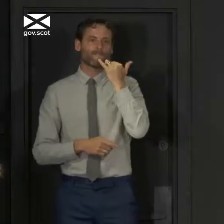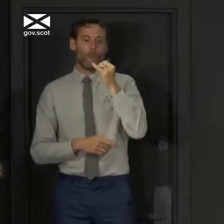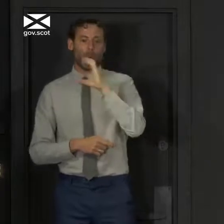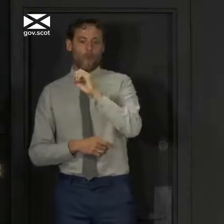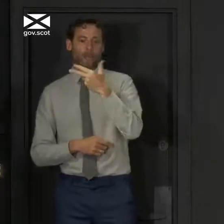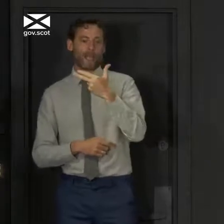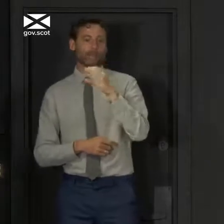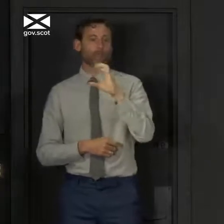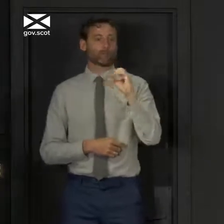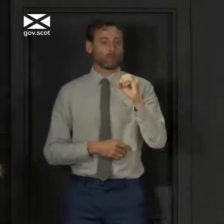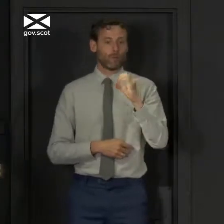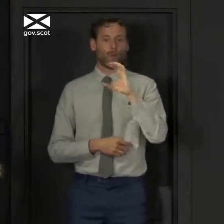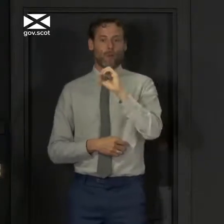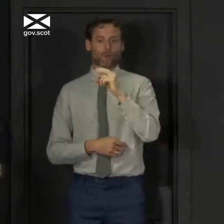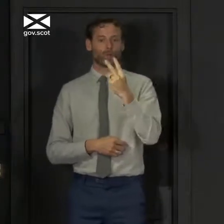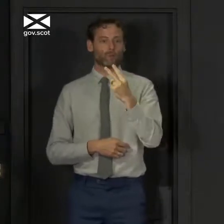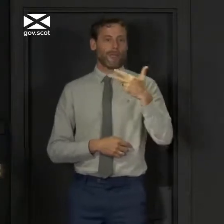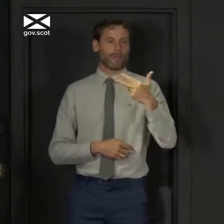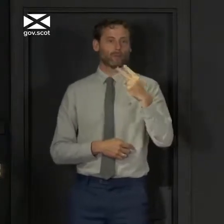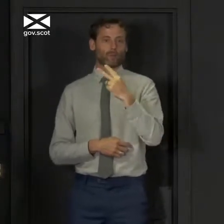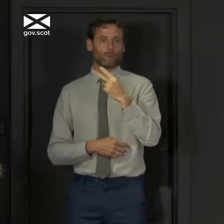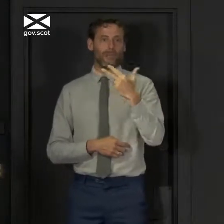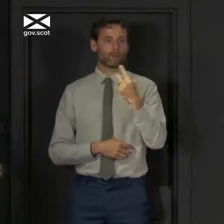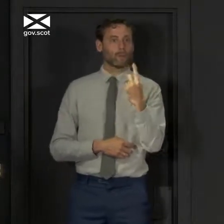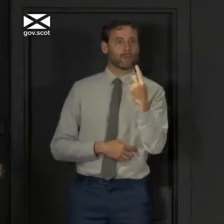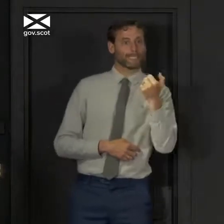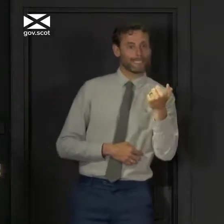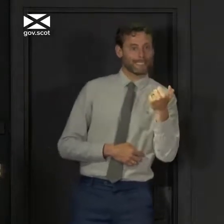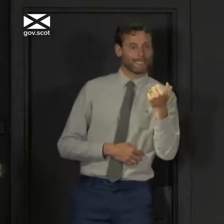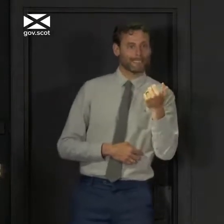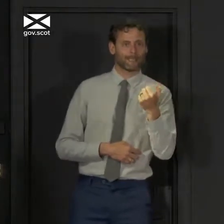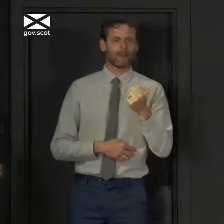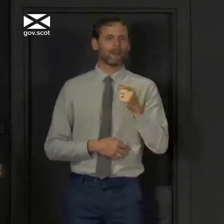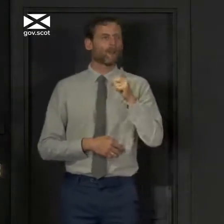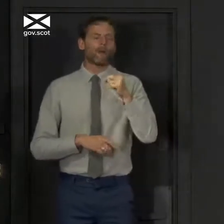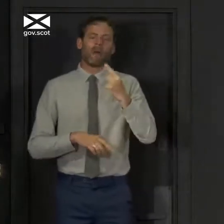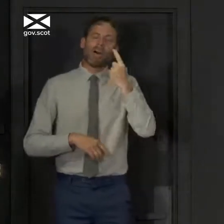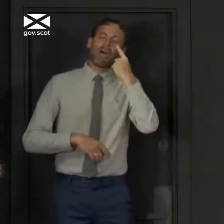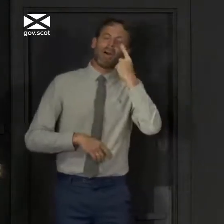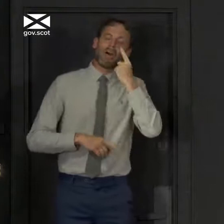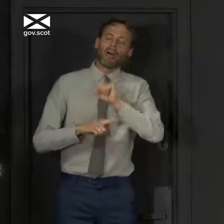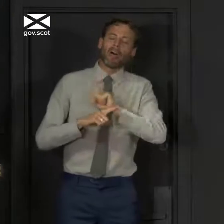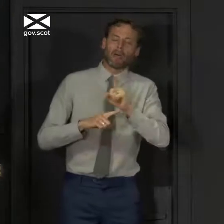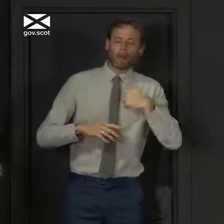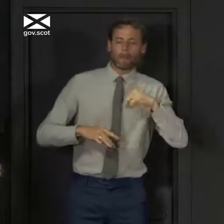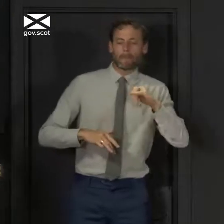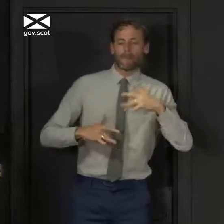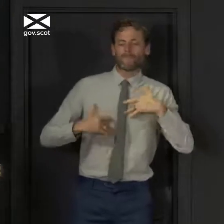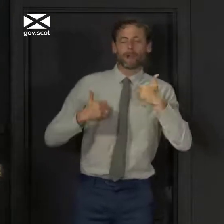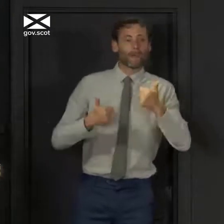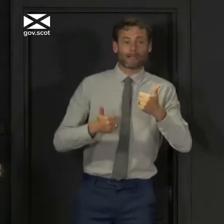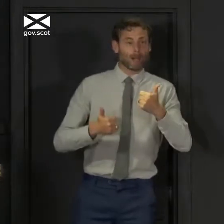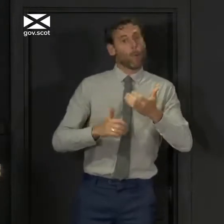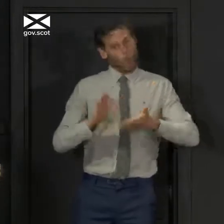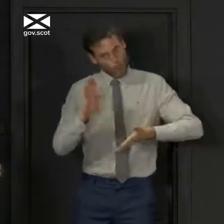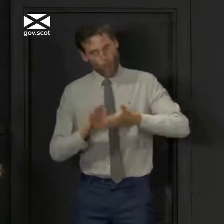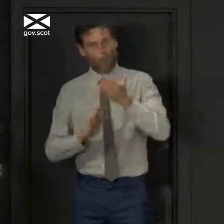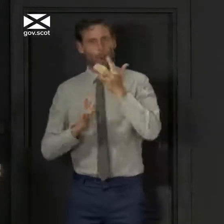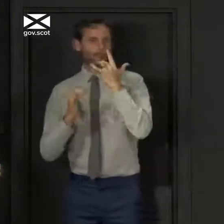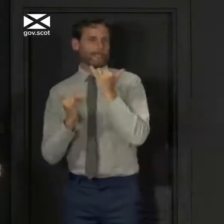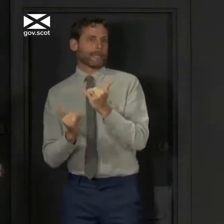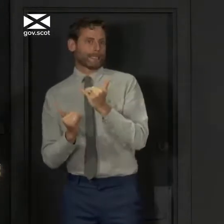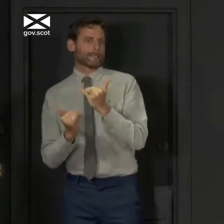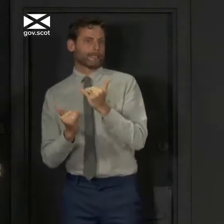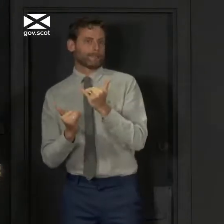028 2816. Don't wait to see if you feel better before booking a test. And apart from going for the test,